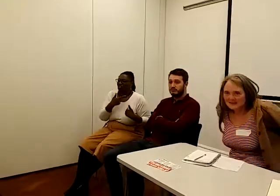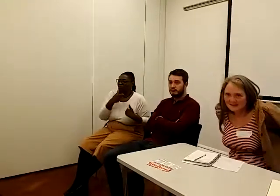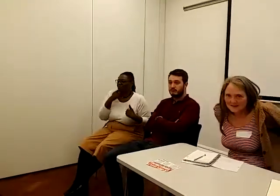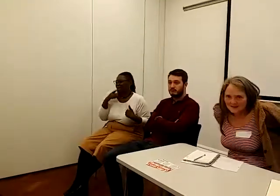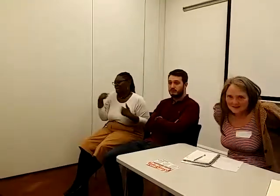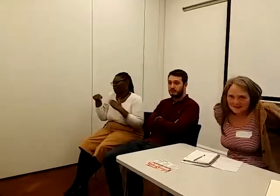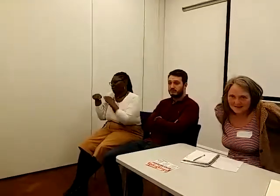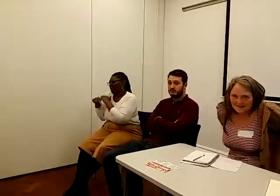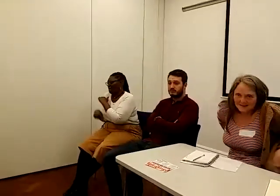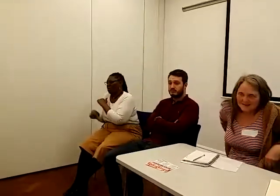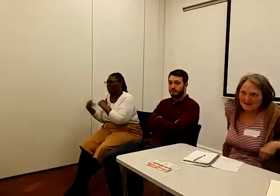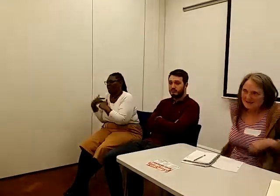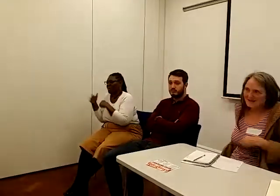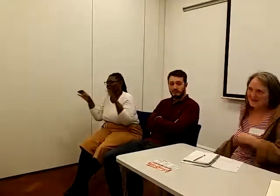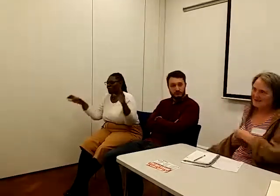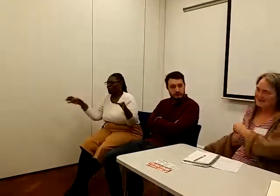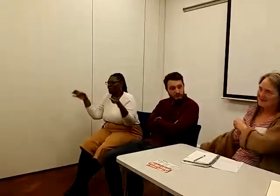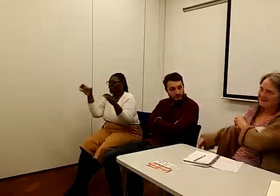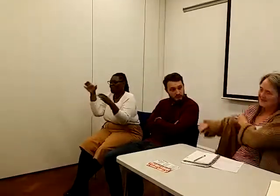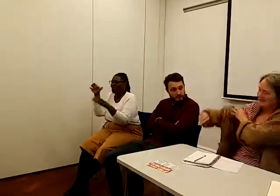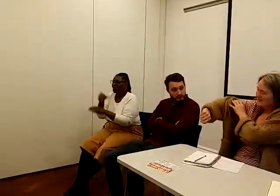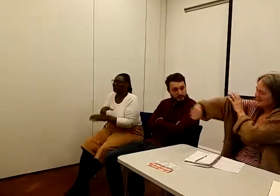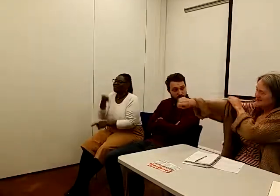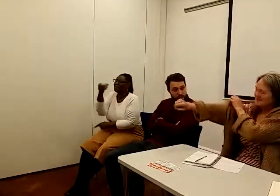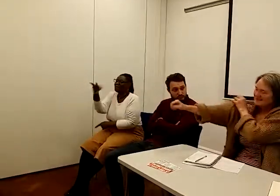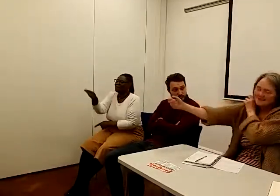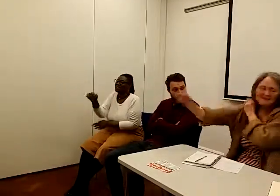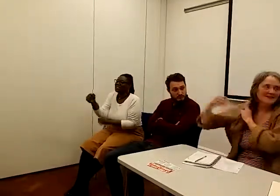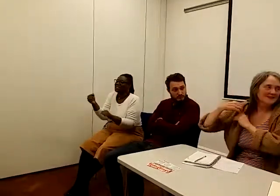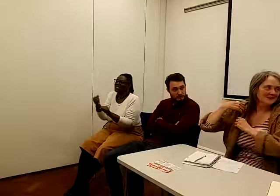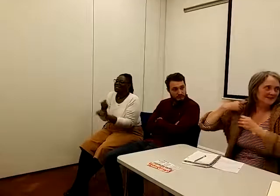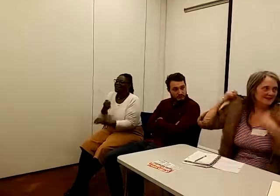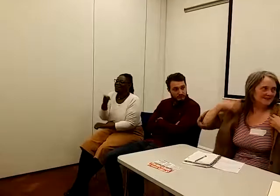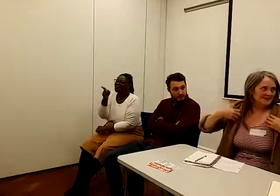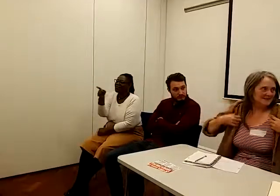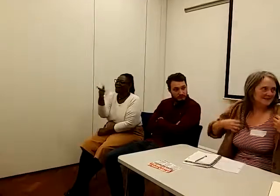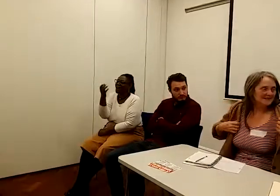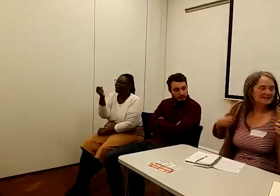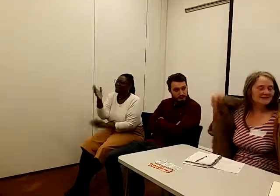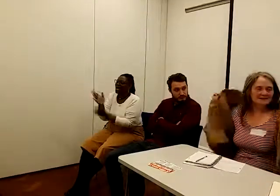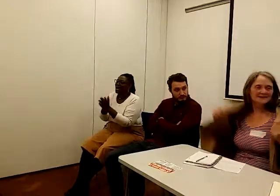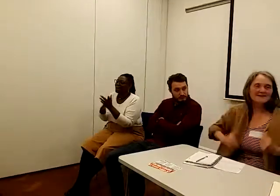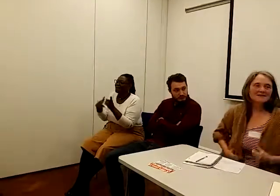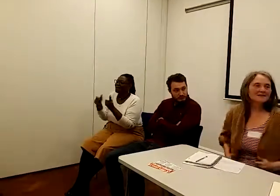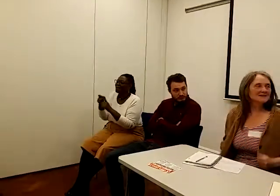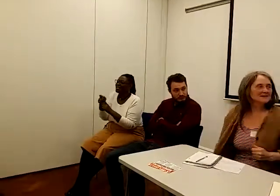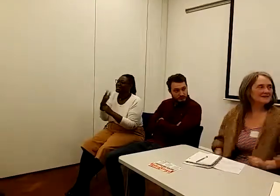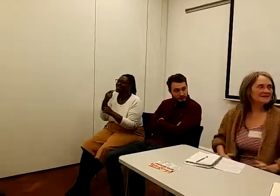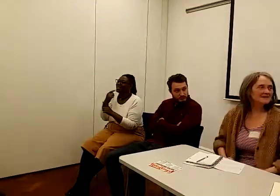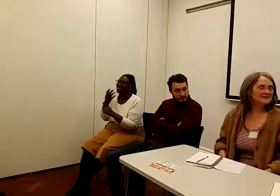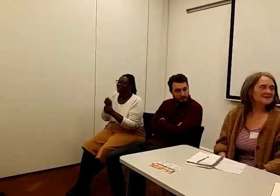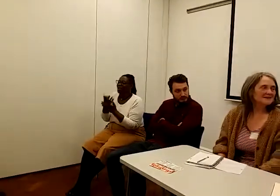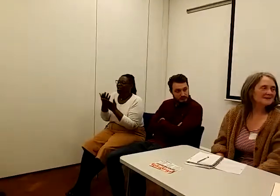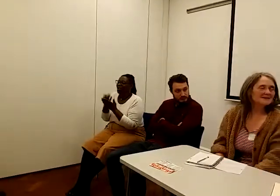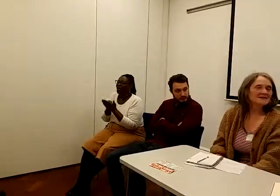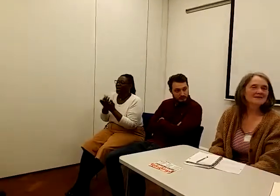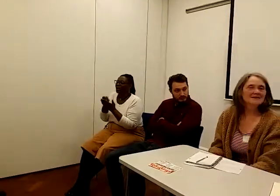They did that several years ago actually, had MPs live under claimants money